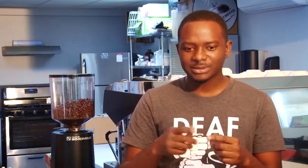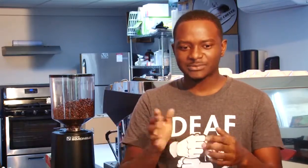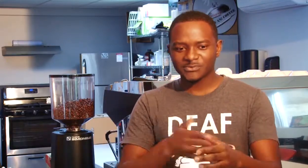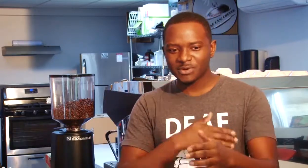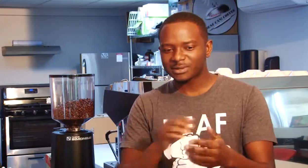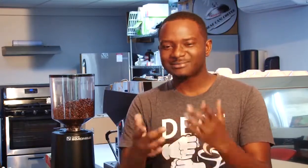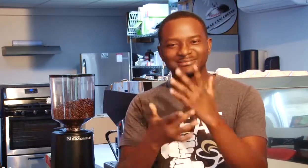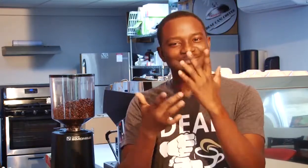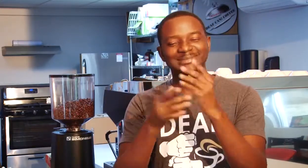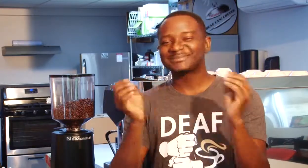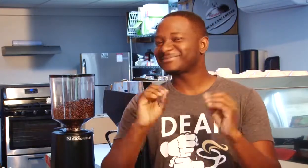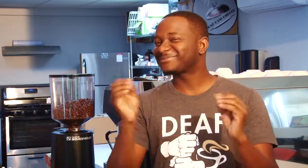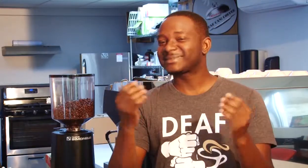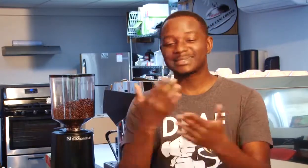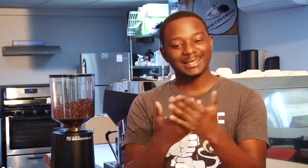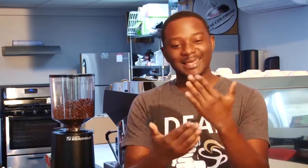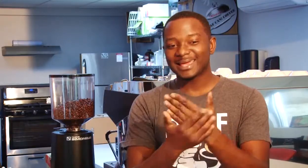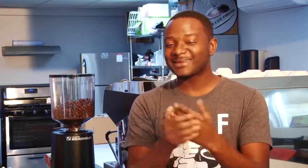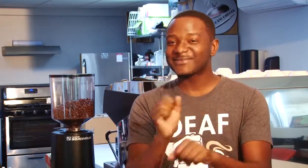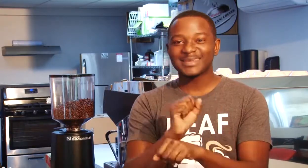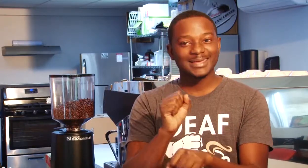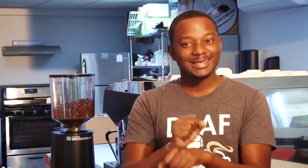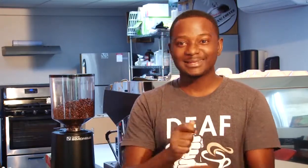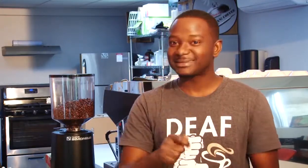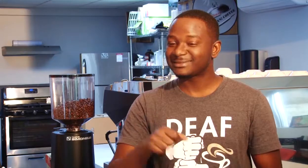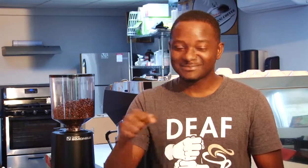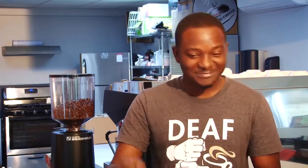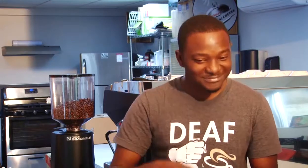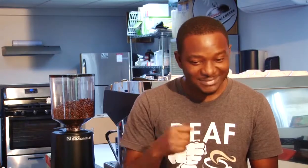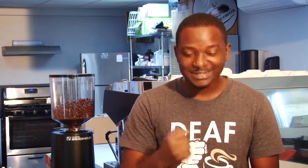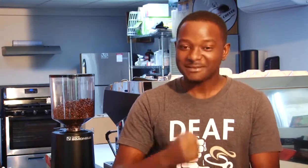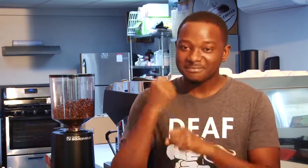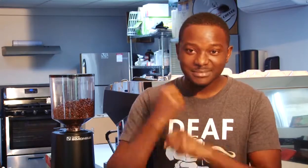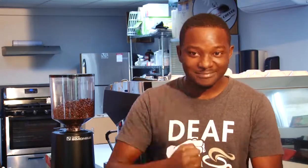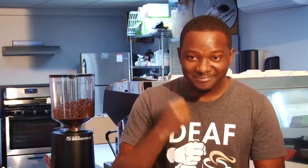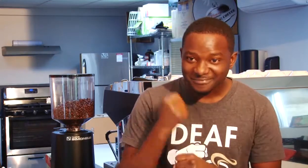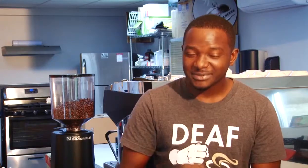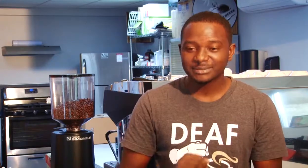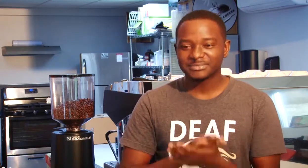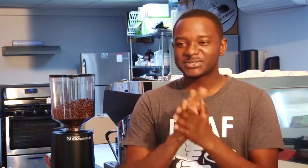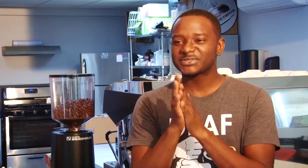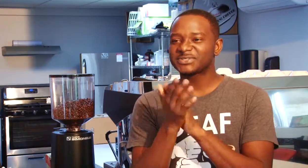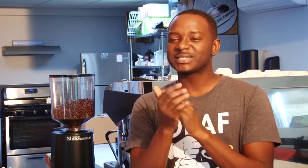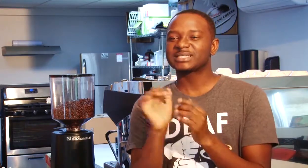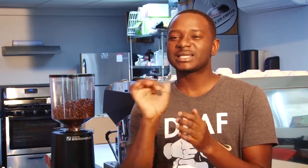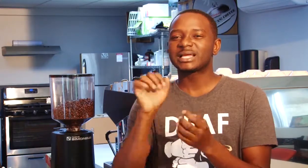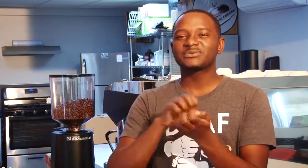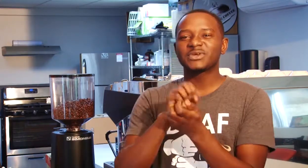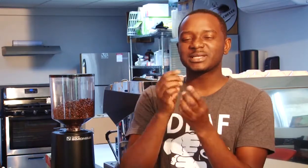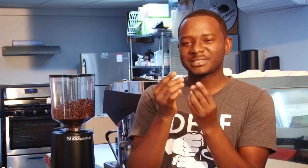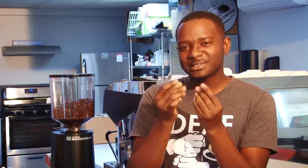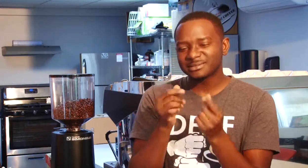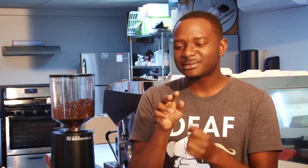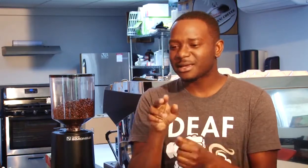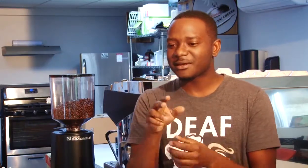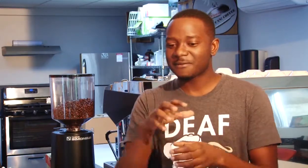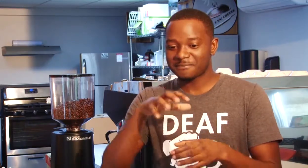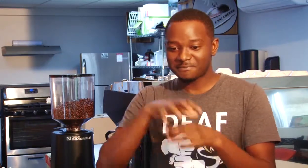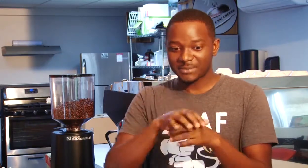So we just got really excited about the whole coffee process. But you have to understand, Clark does everything by hand the old-fashioned way. He used a mortar and pestle. He grinds it by hand. He showed